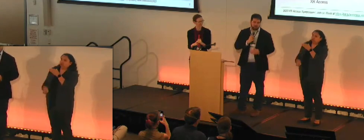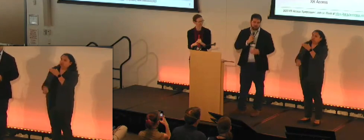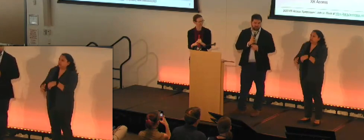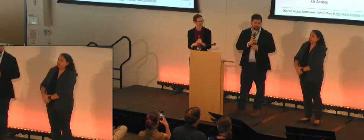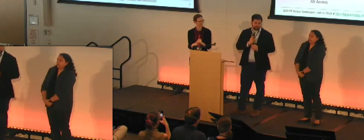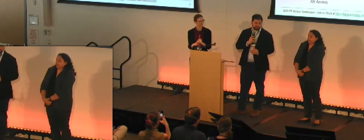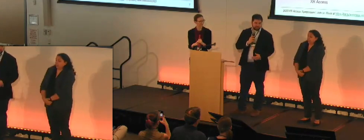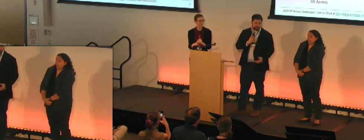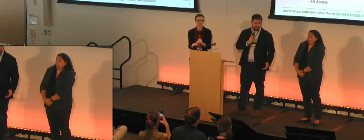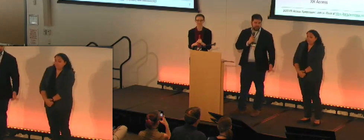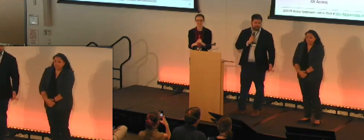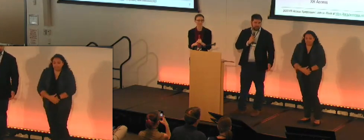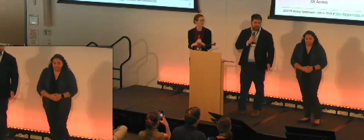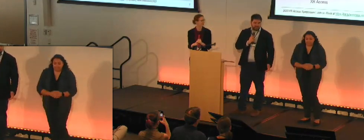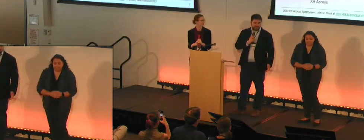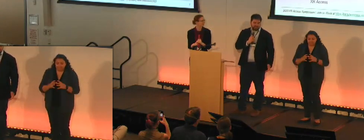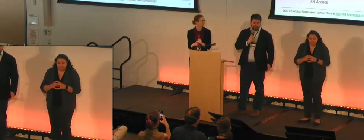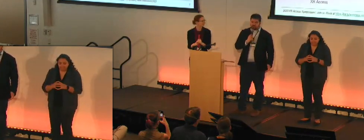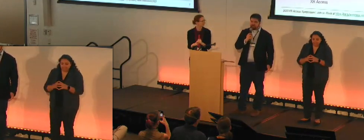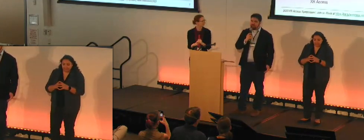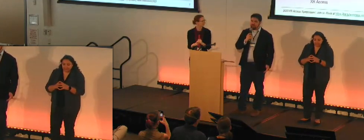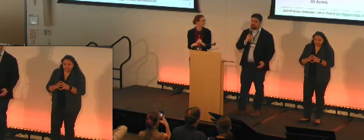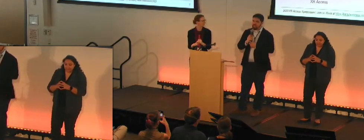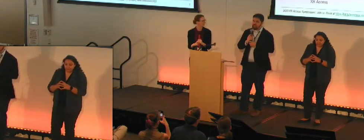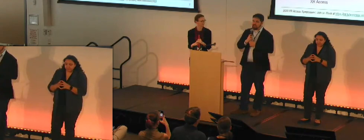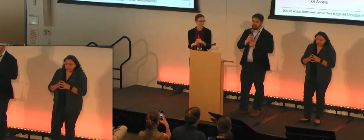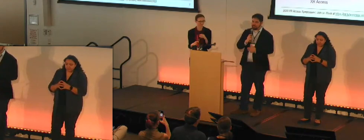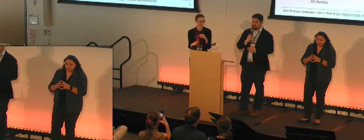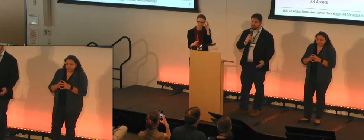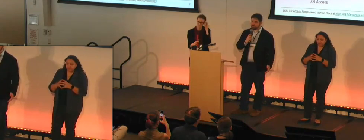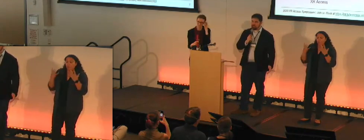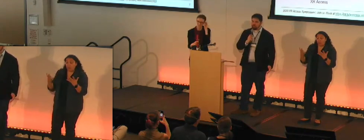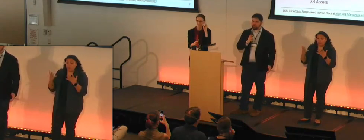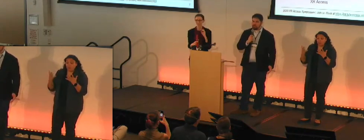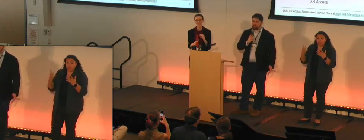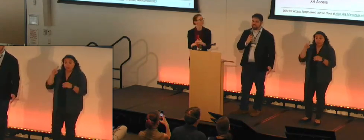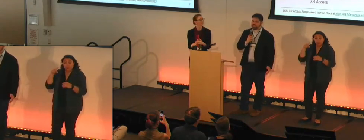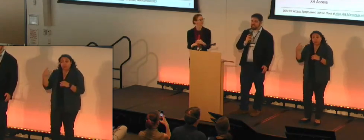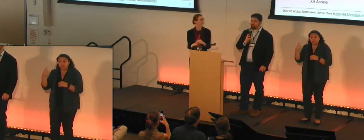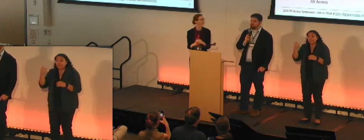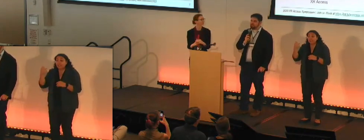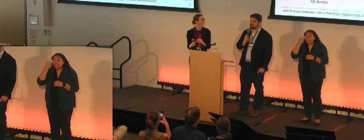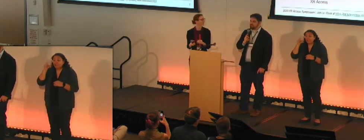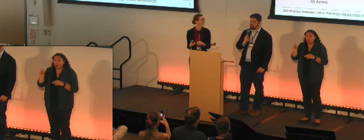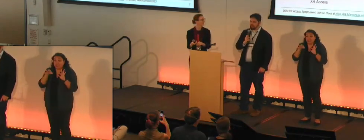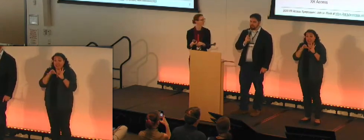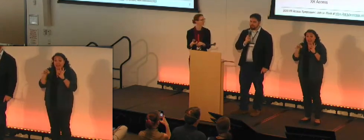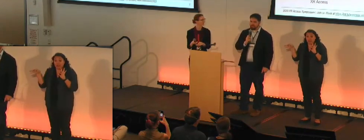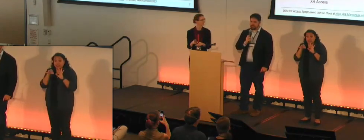Well, we have, first of all, I should say, if you need captions,